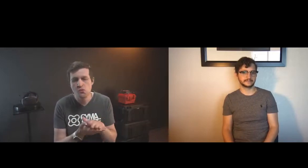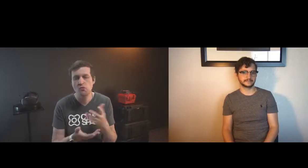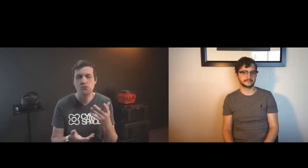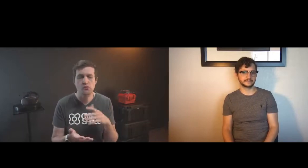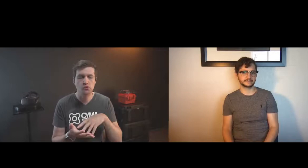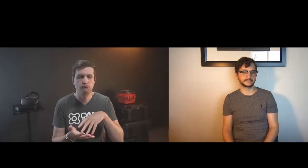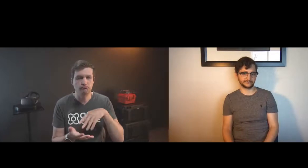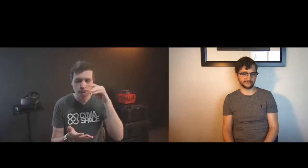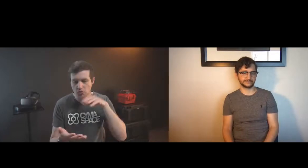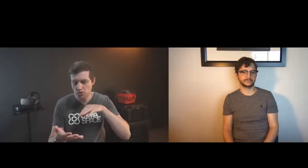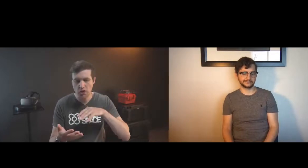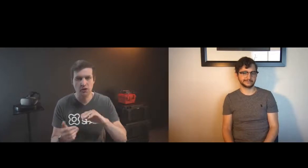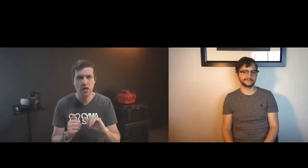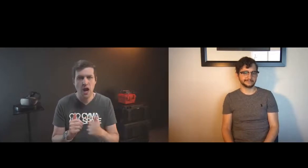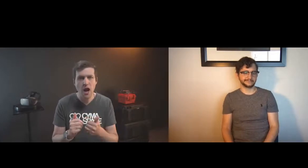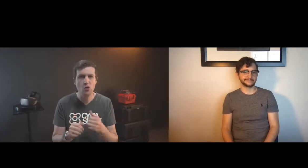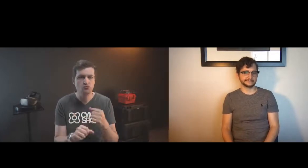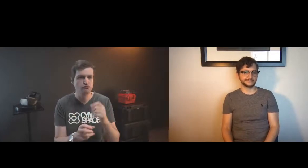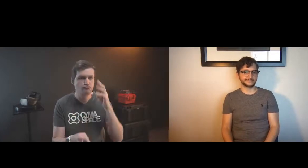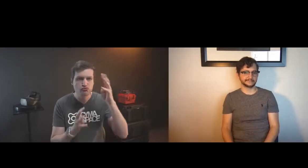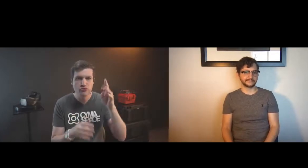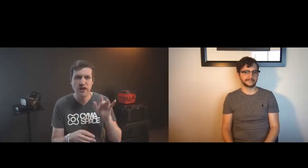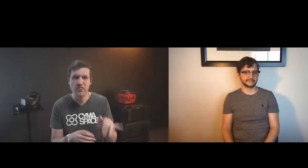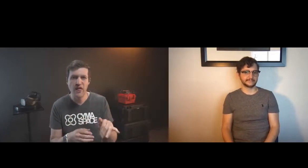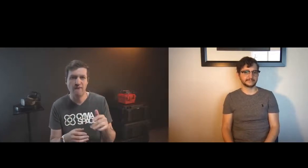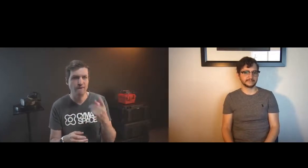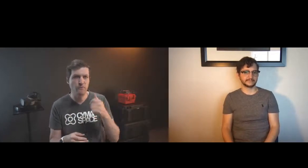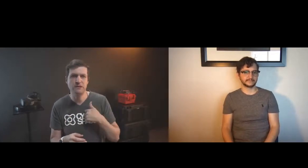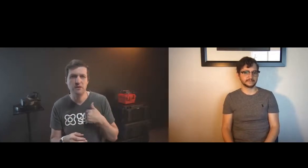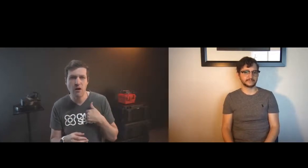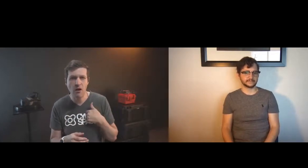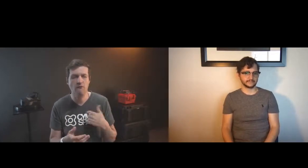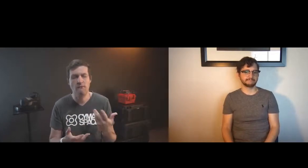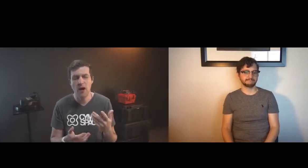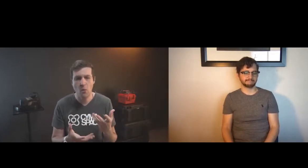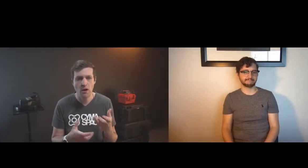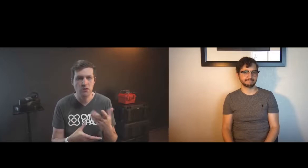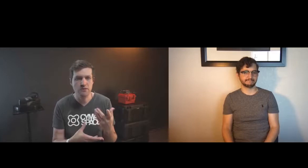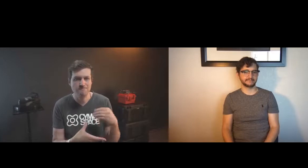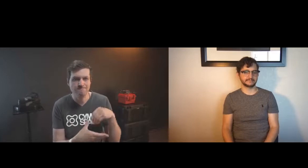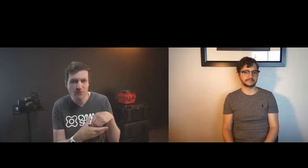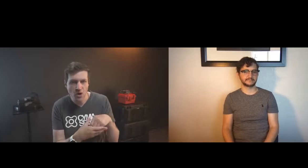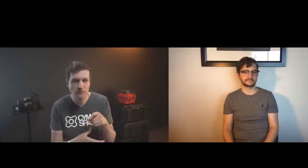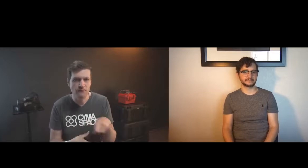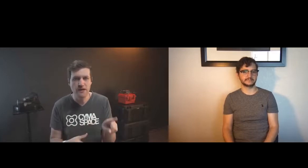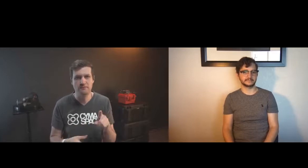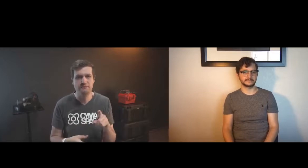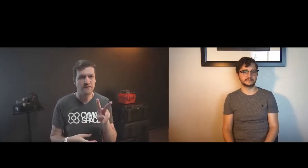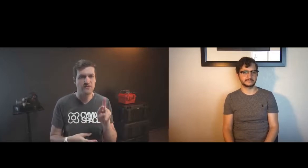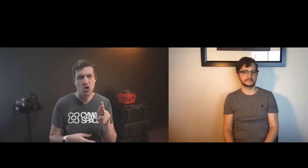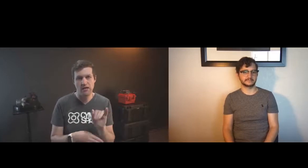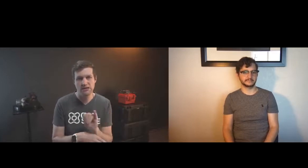people might be curious and then want to go to school and study how to actually create these kind of environments for themselves